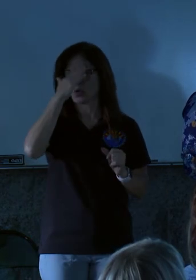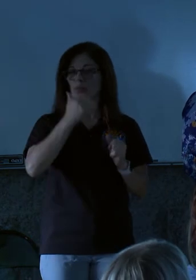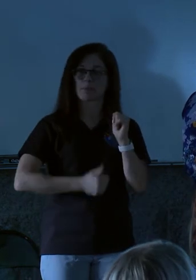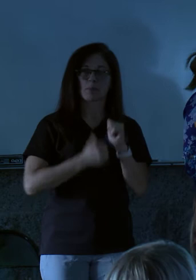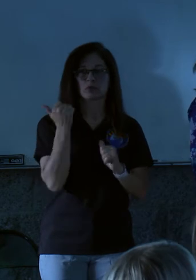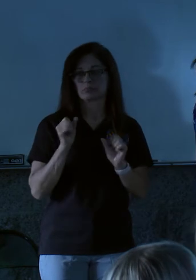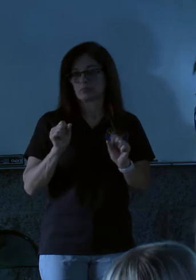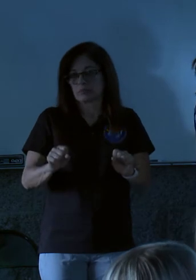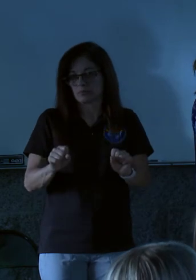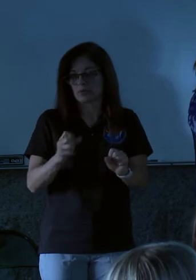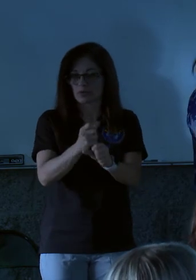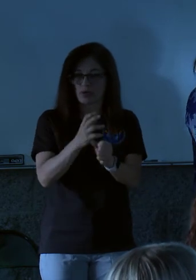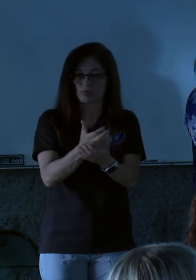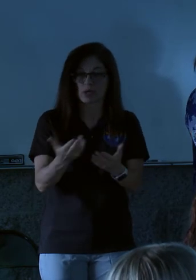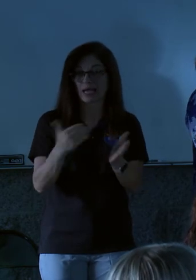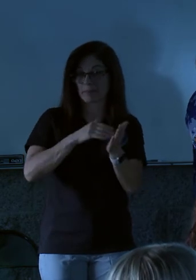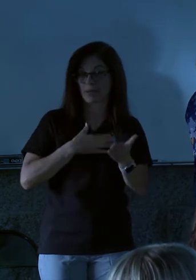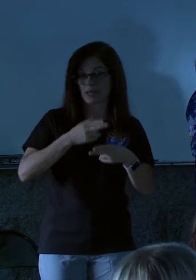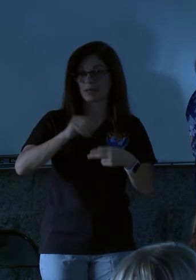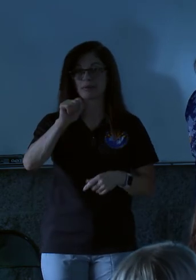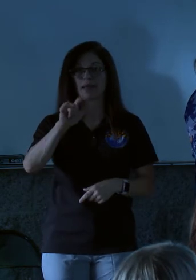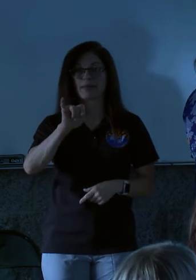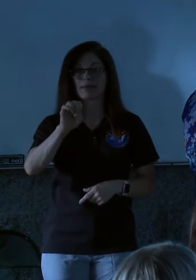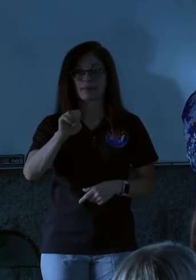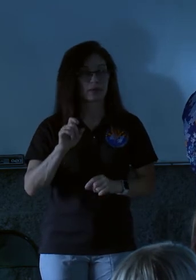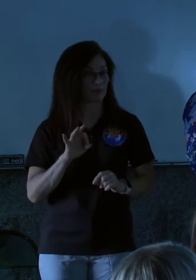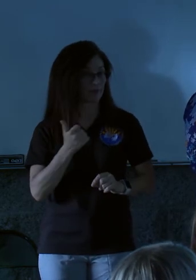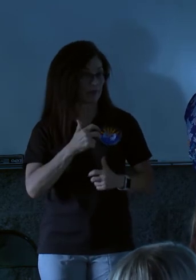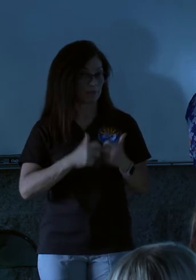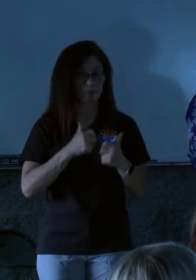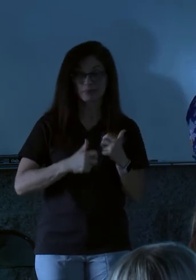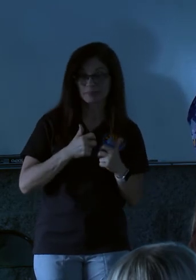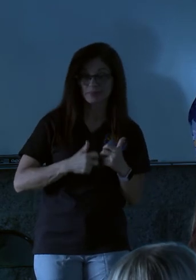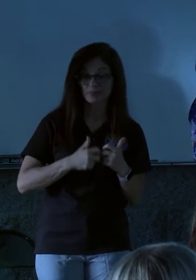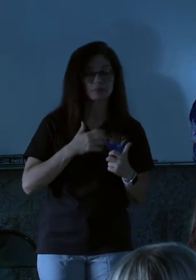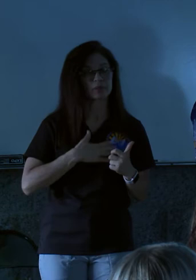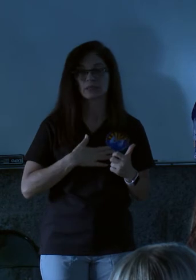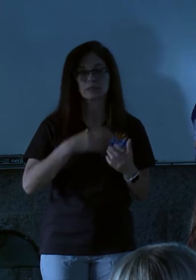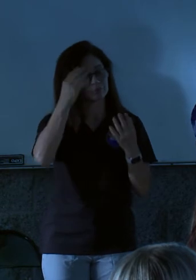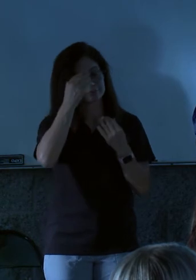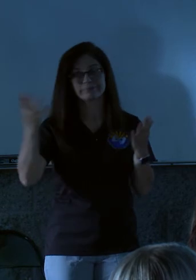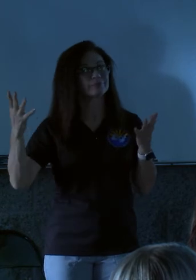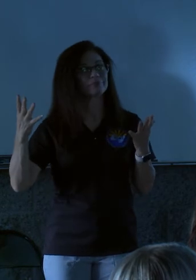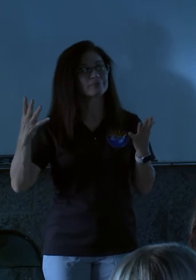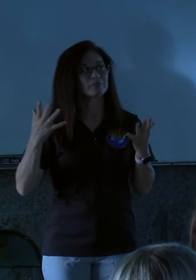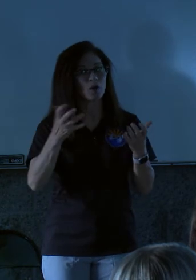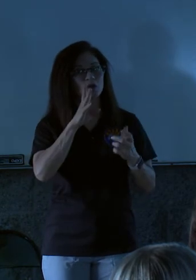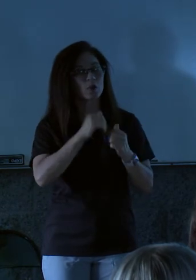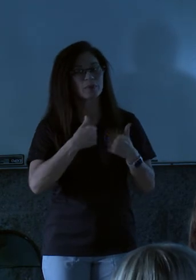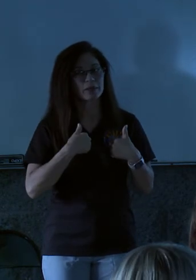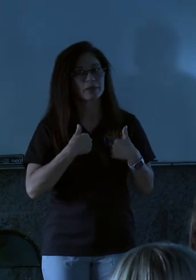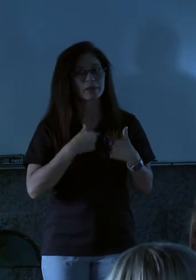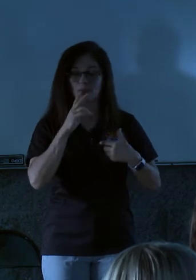that you need to get resources. Again, my name's Allie. If you have any problems, just let people know that you want to talk to